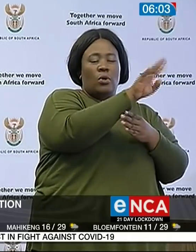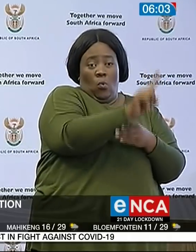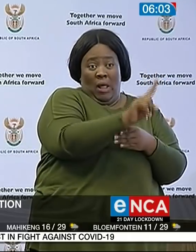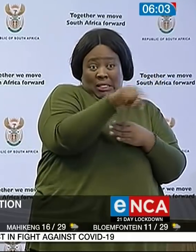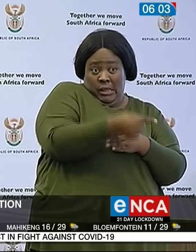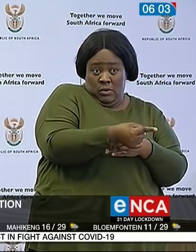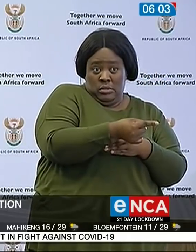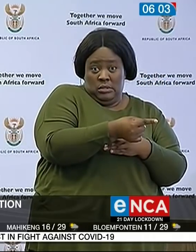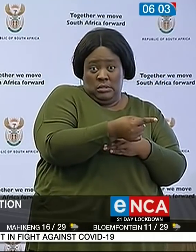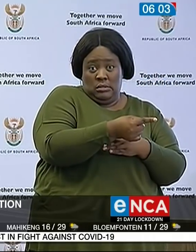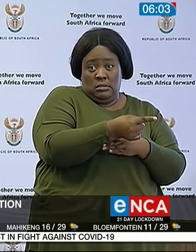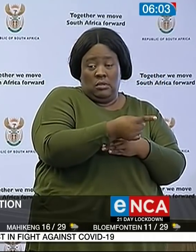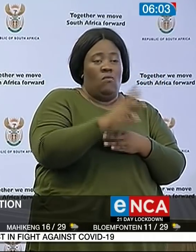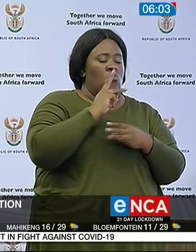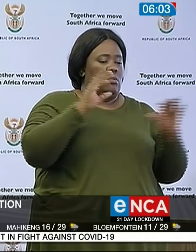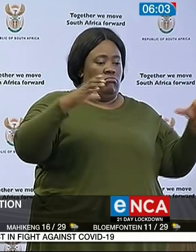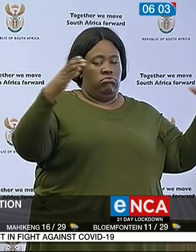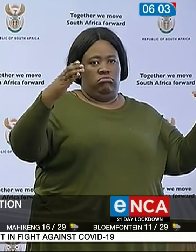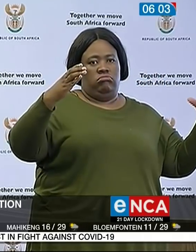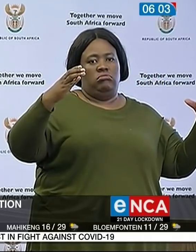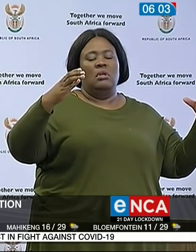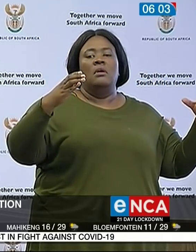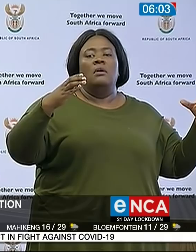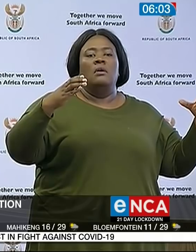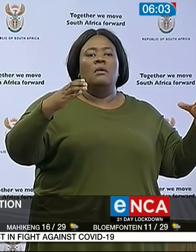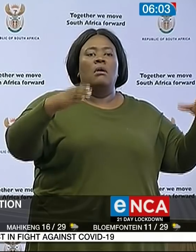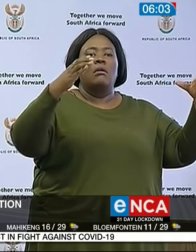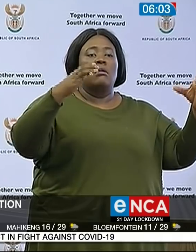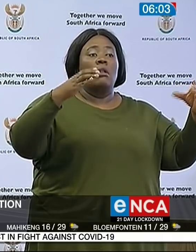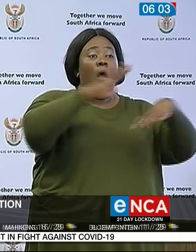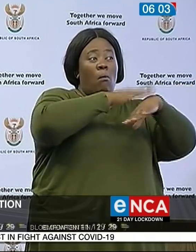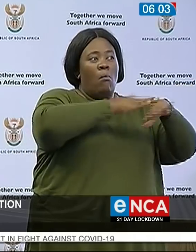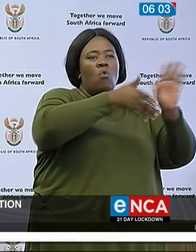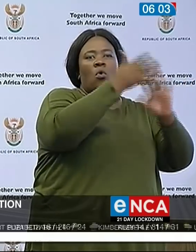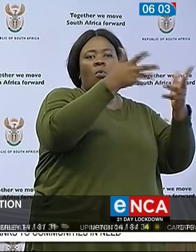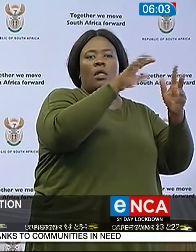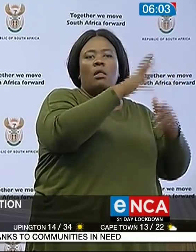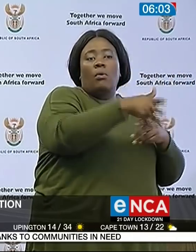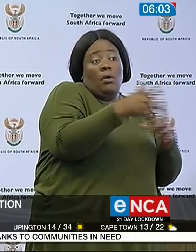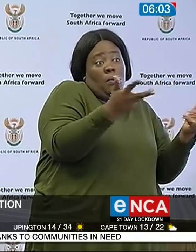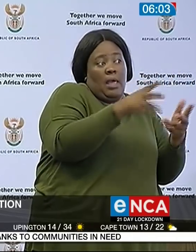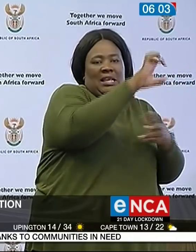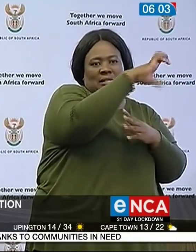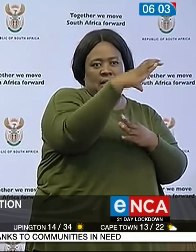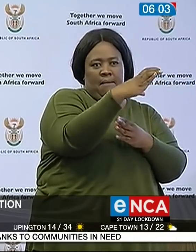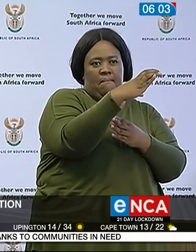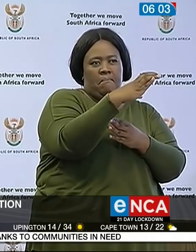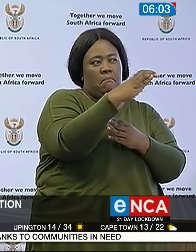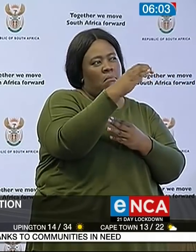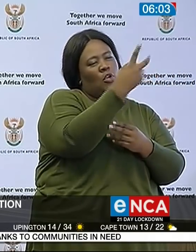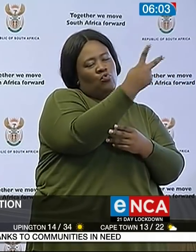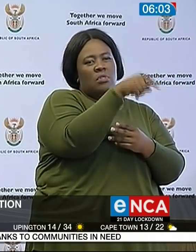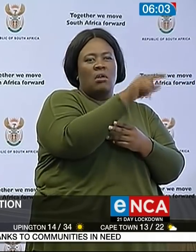of them. The greatest number is the one that goes to the Eastern Cape. We have currently procured 2